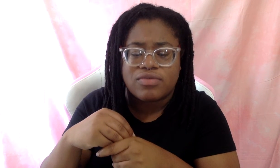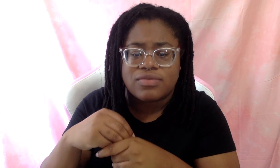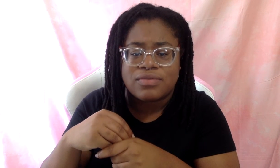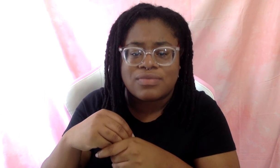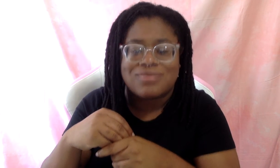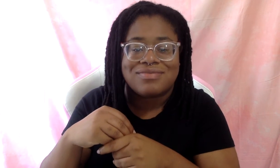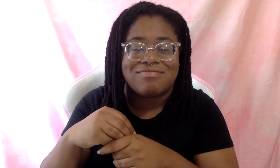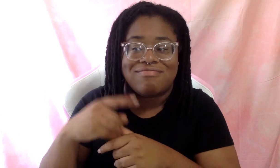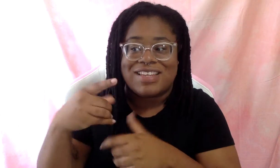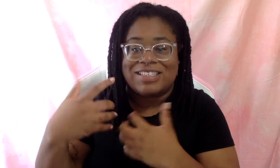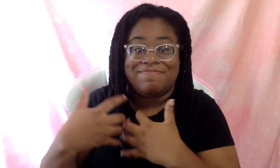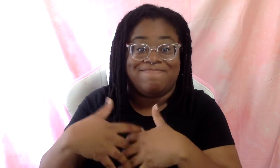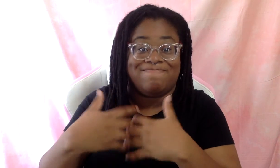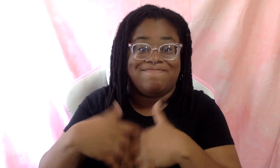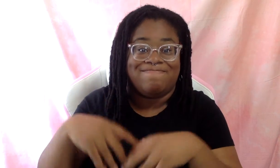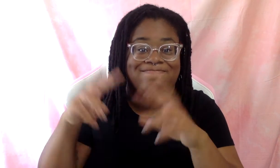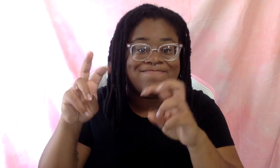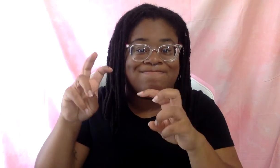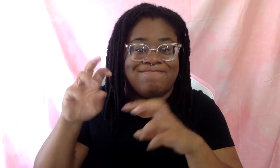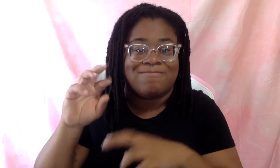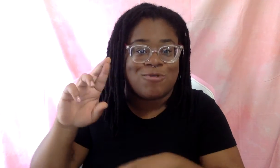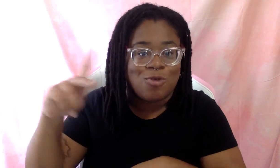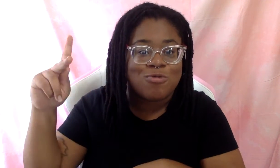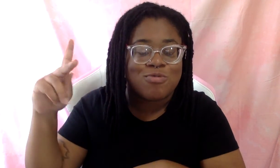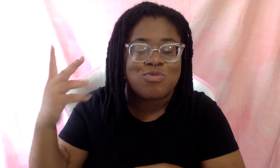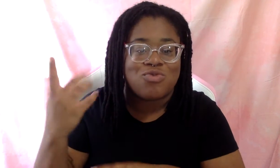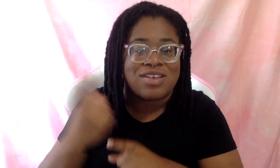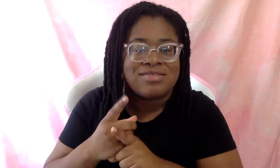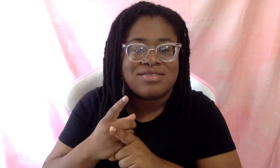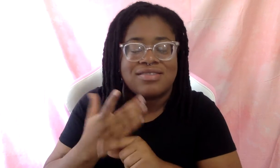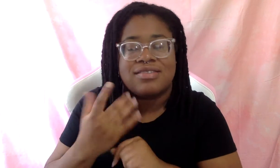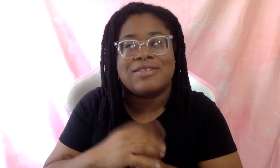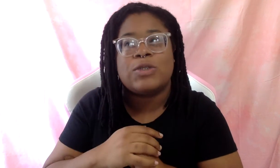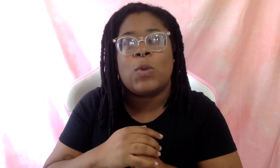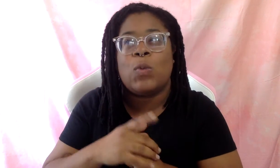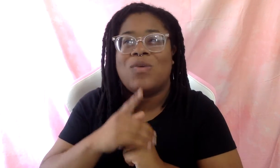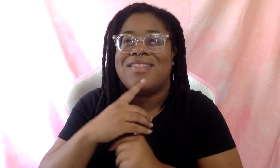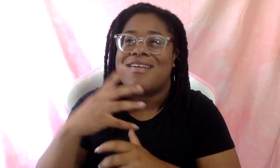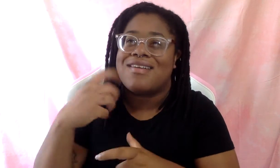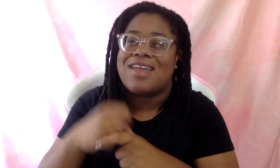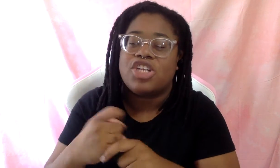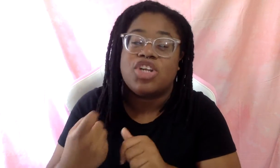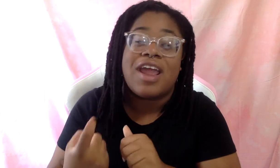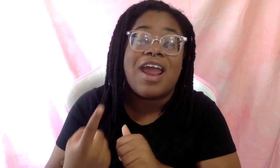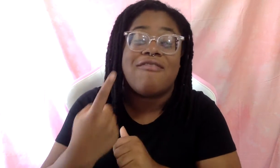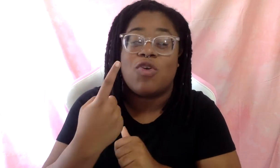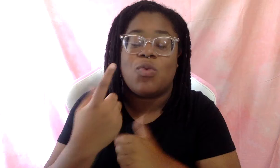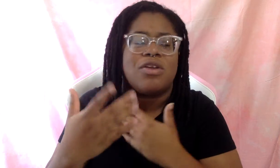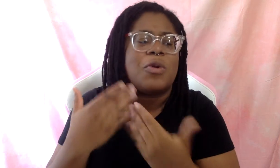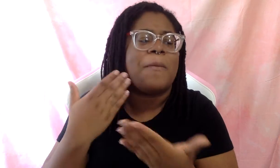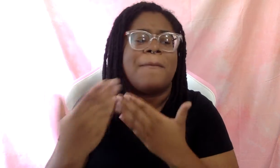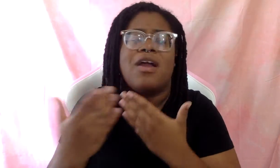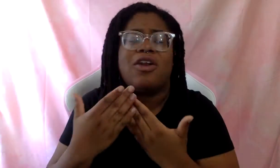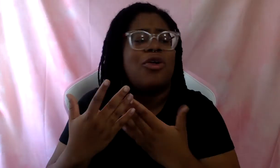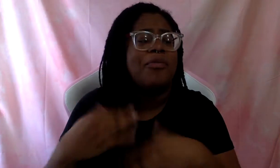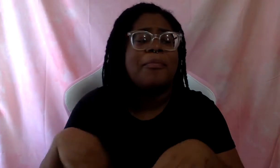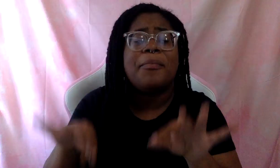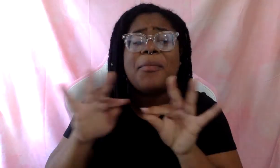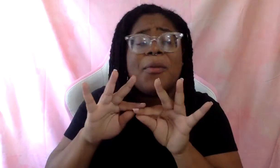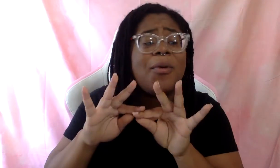this machine, right? So I think it's, it's like engaging everyone, regardless of how important you think